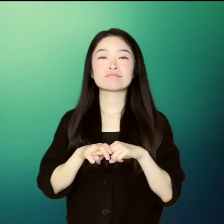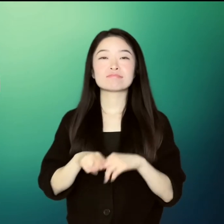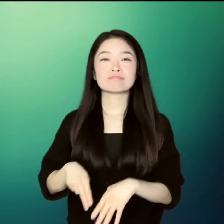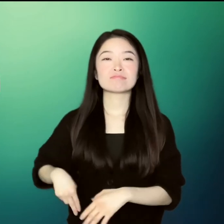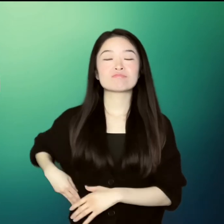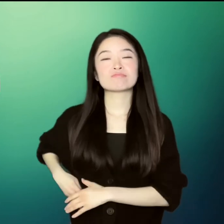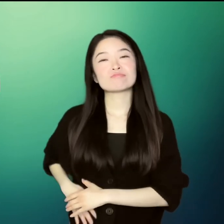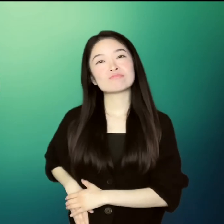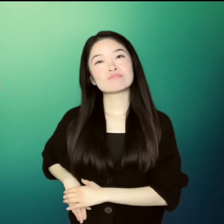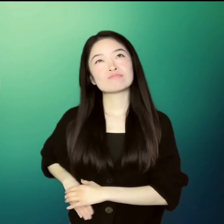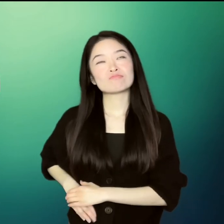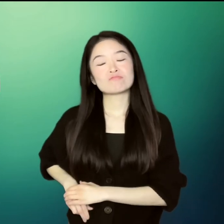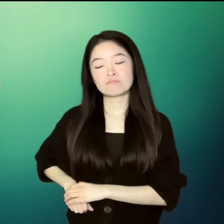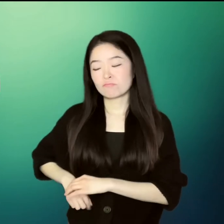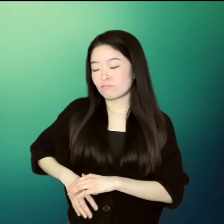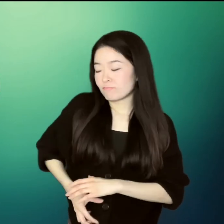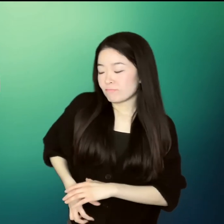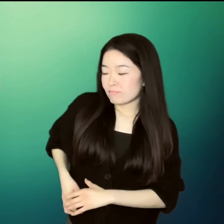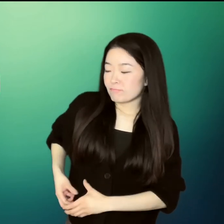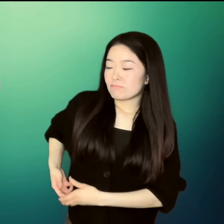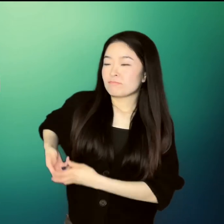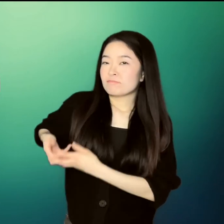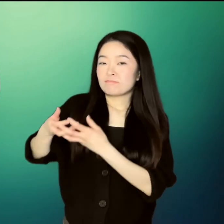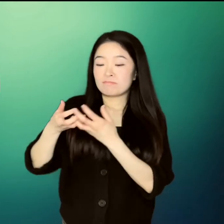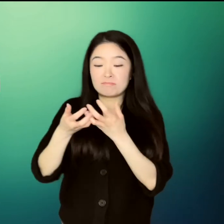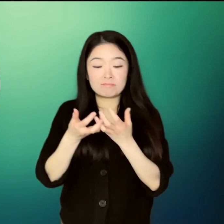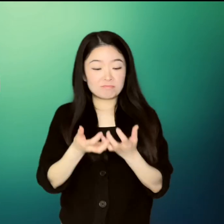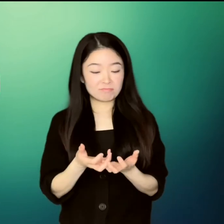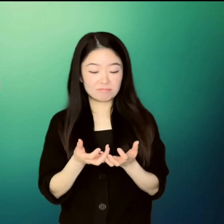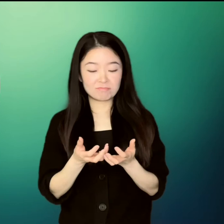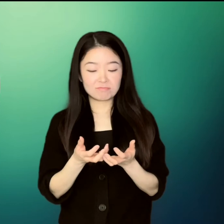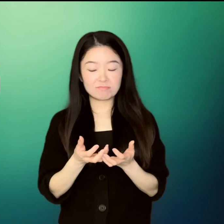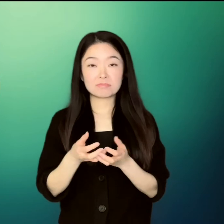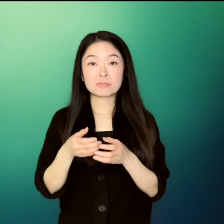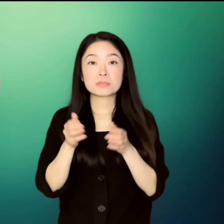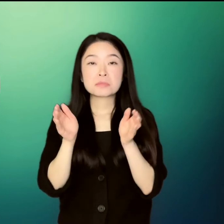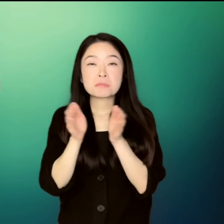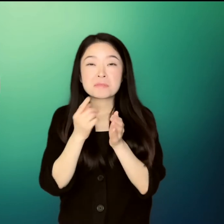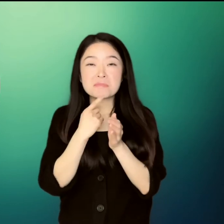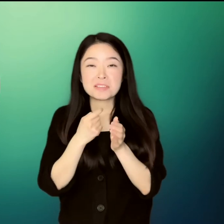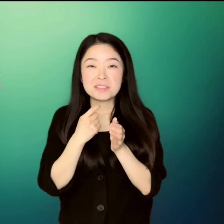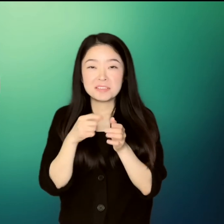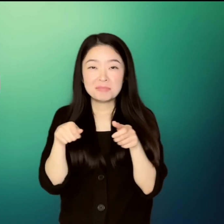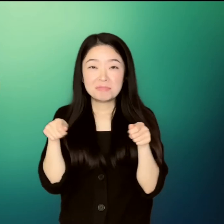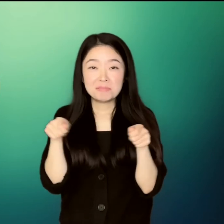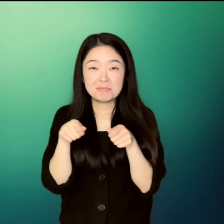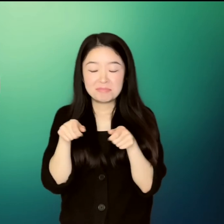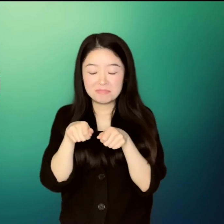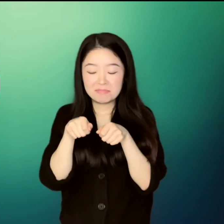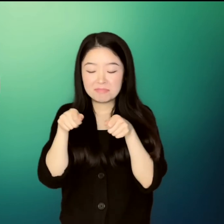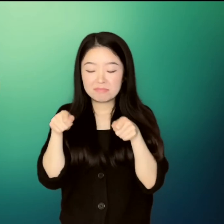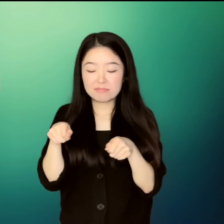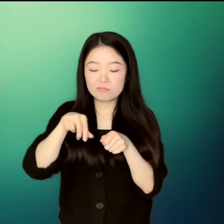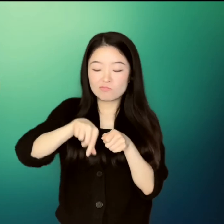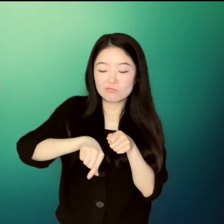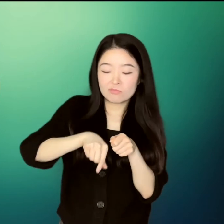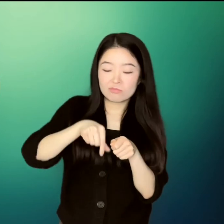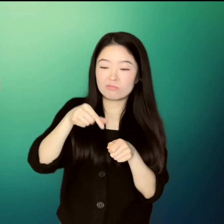Again, she took out the red pouch to look at the wooden block with her name carved in it.